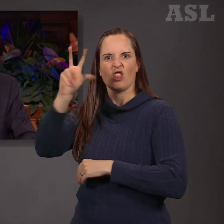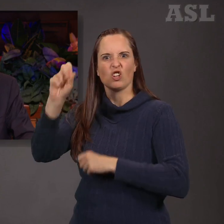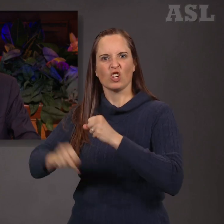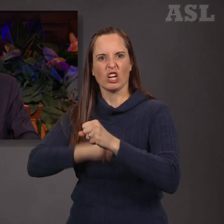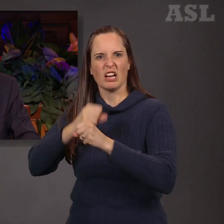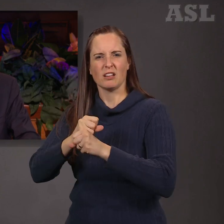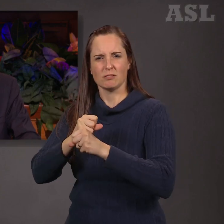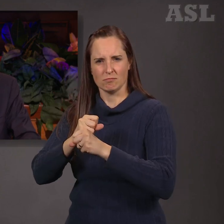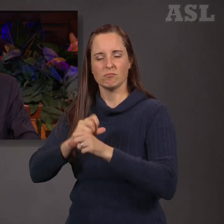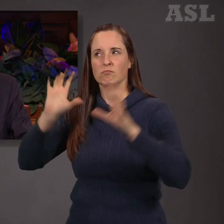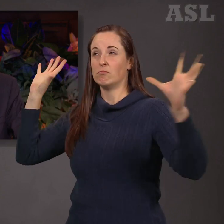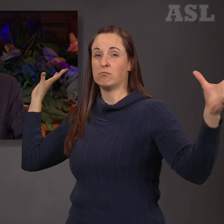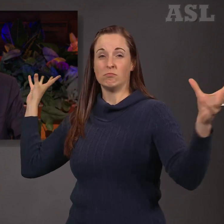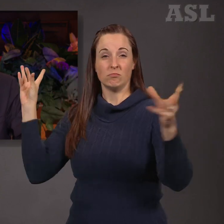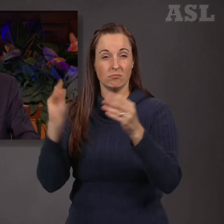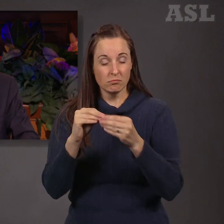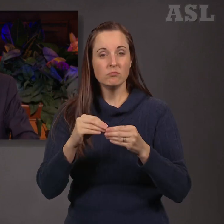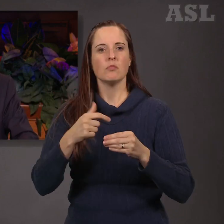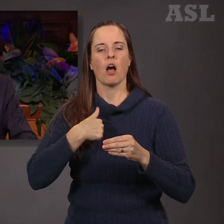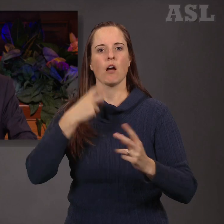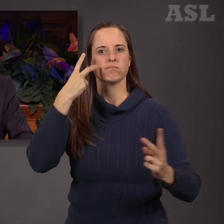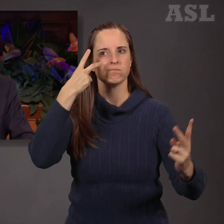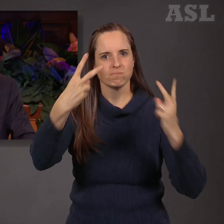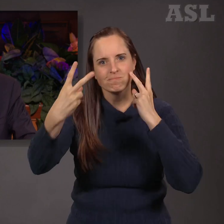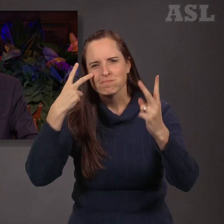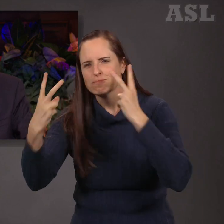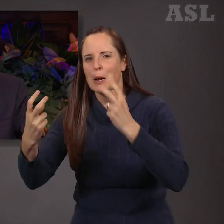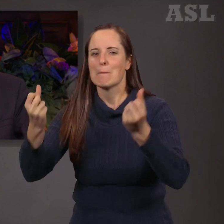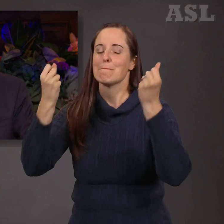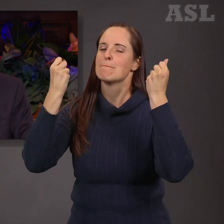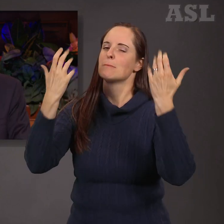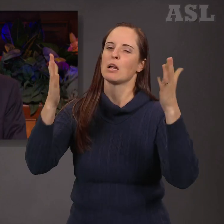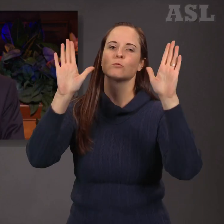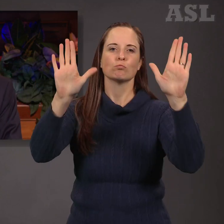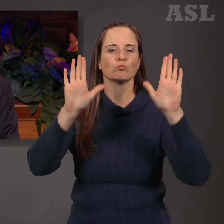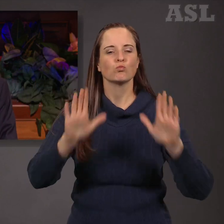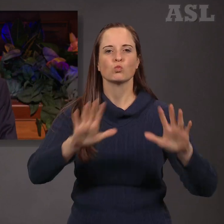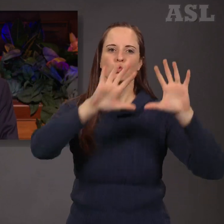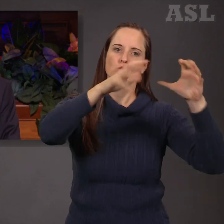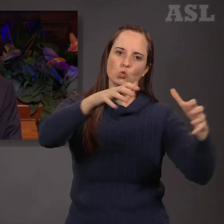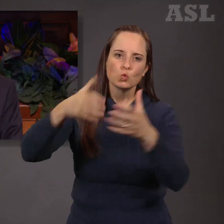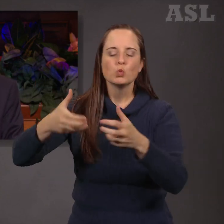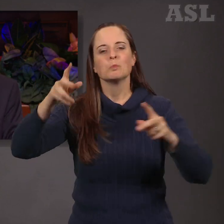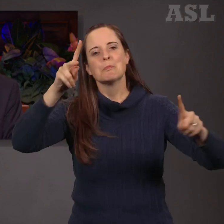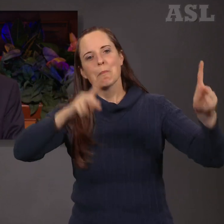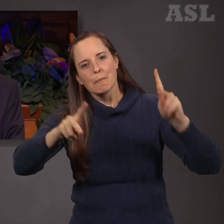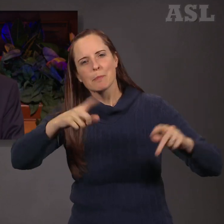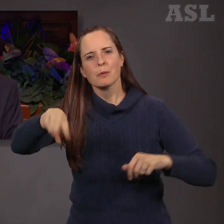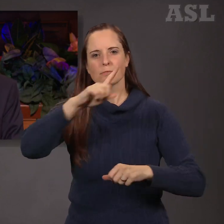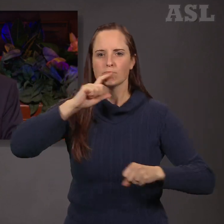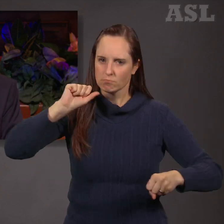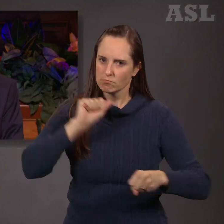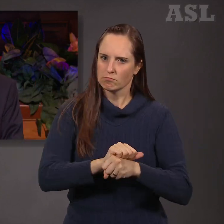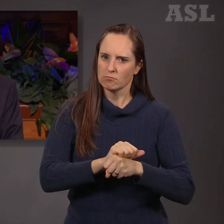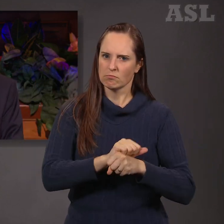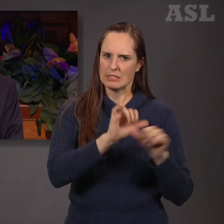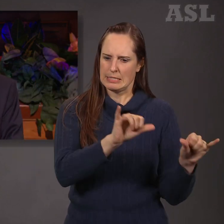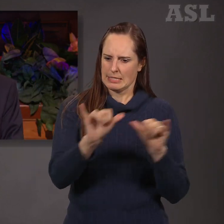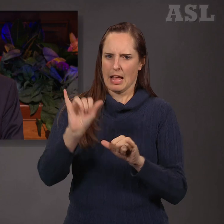employment, I've seen many generous efforts by organizations and persons of the kind this